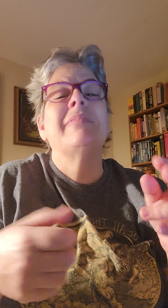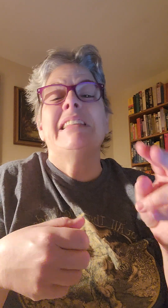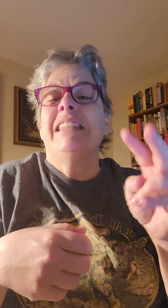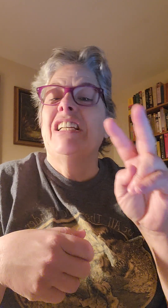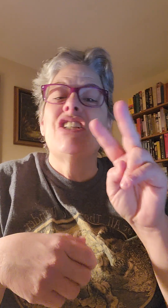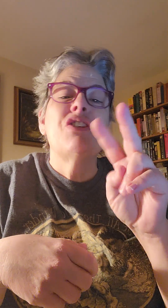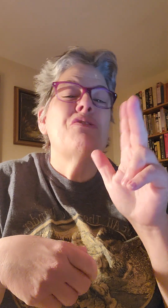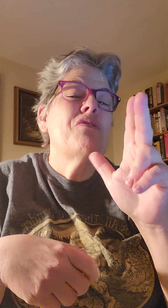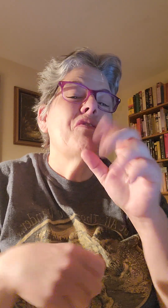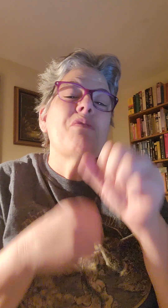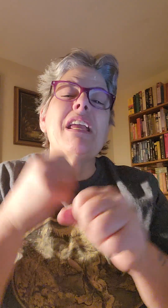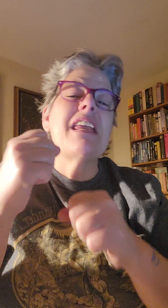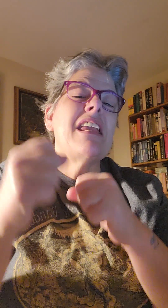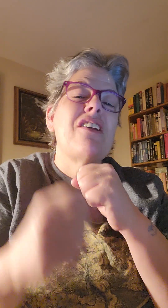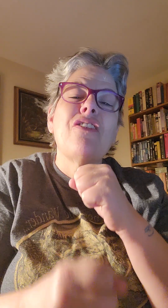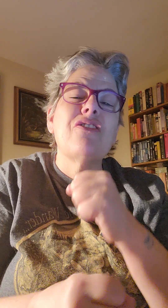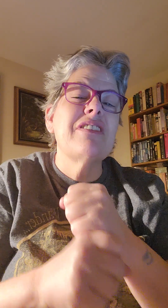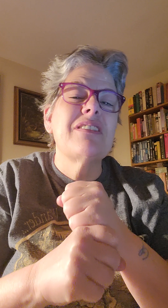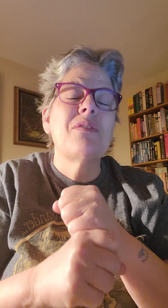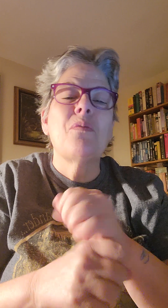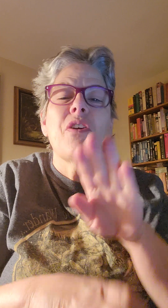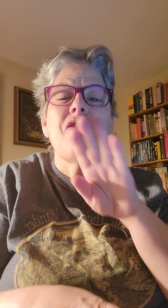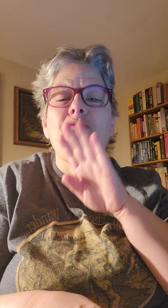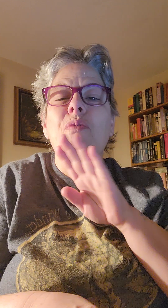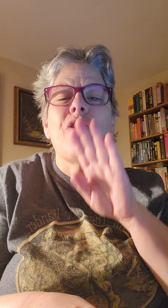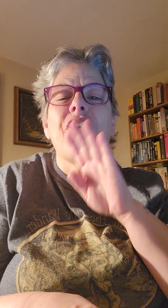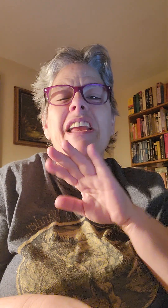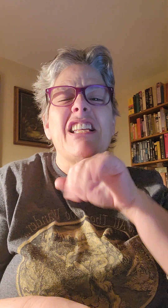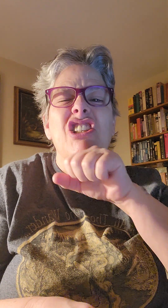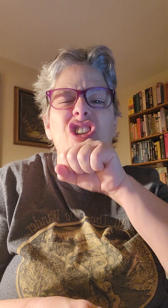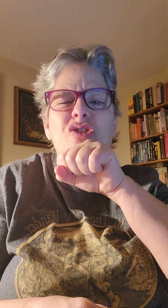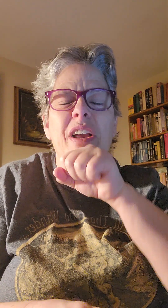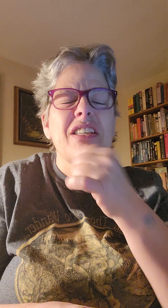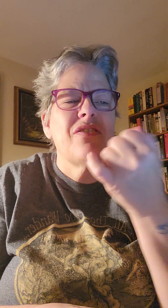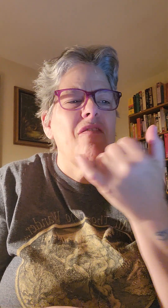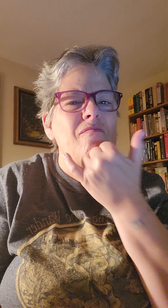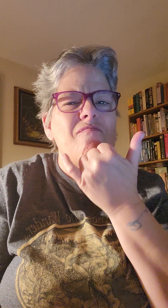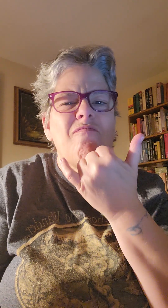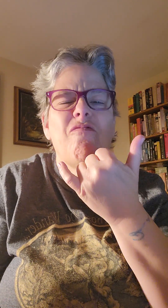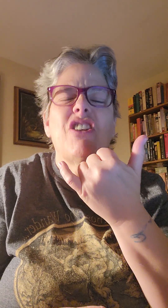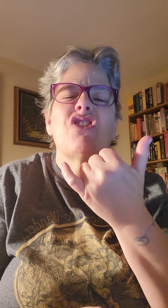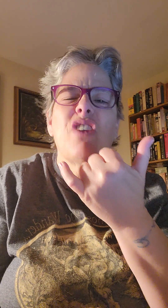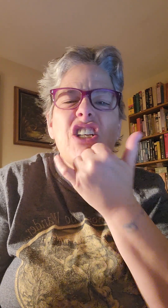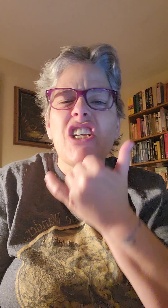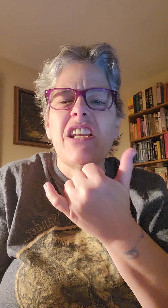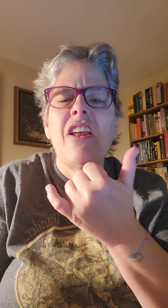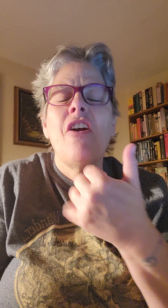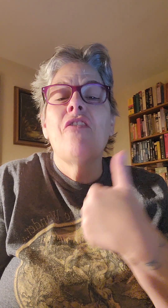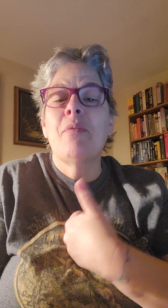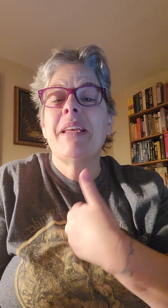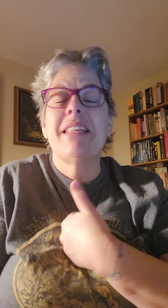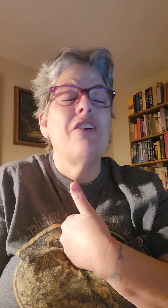two, three years worth of worry and stress frustration for myself.